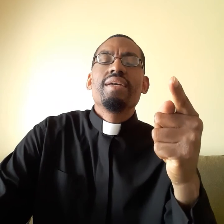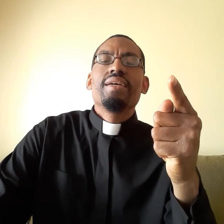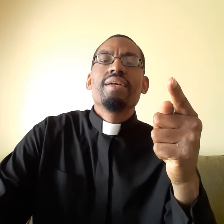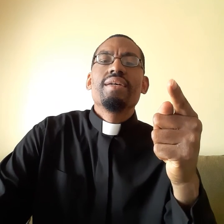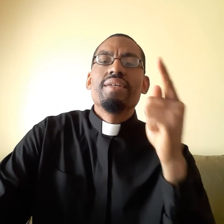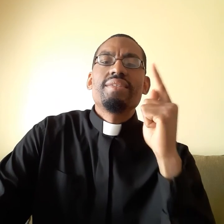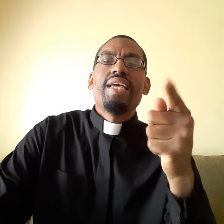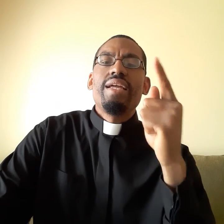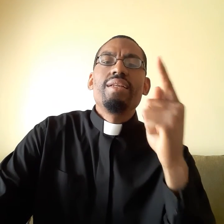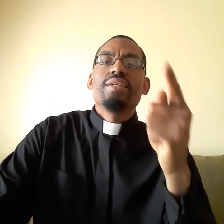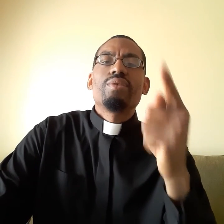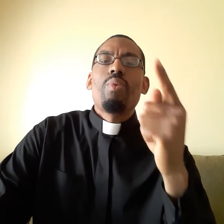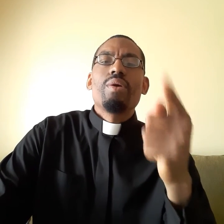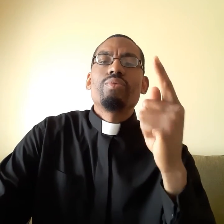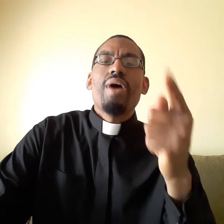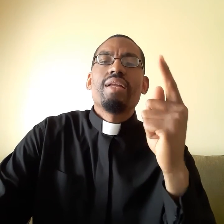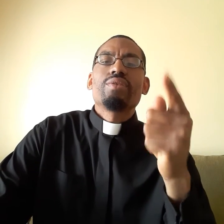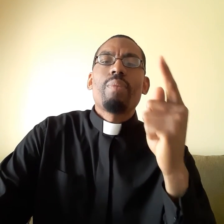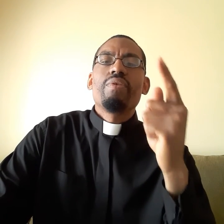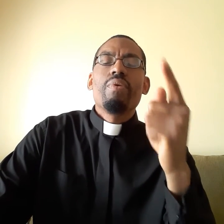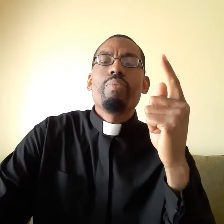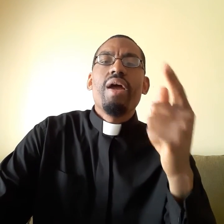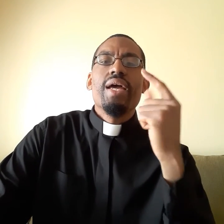Satan is the one who's trying to stop you from praying.